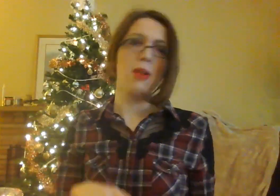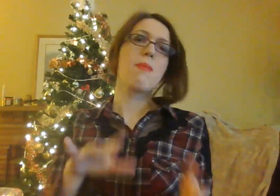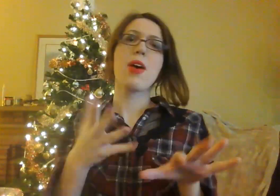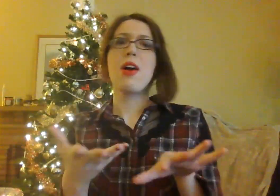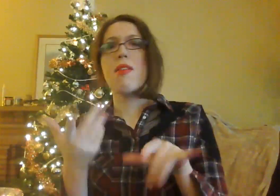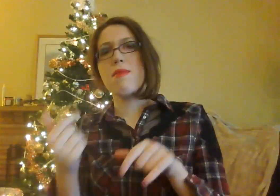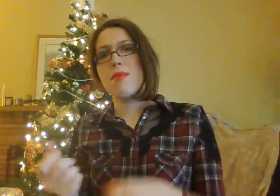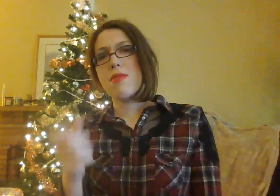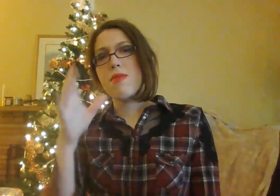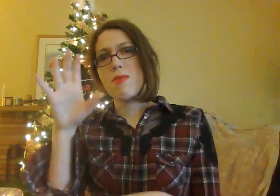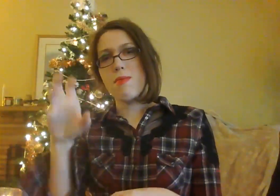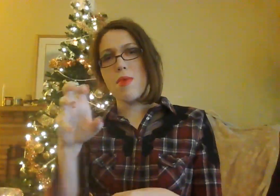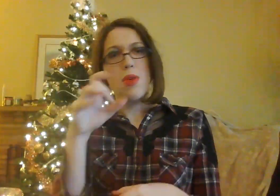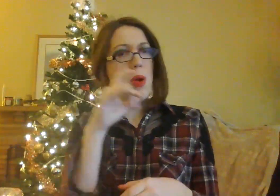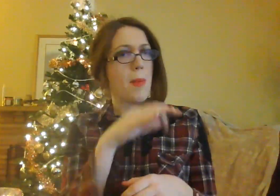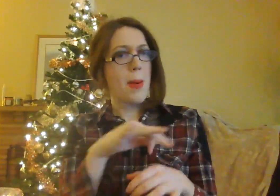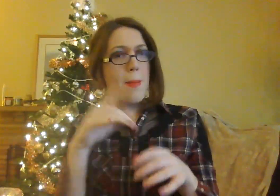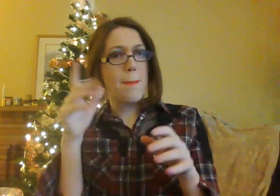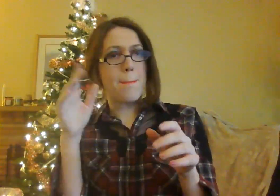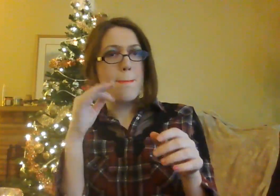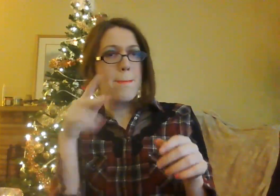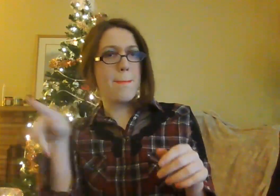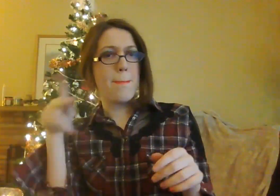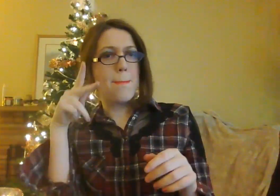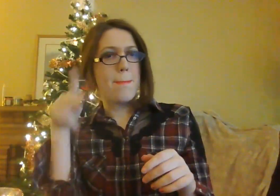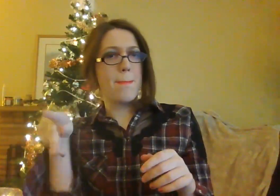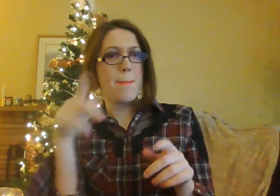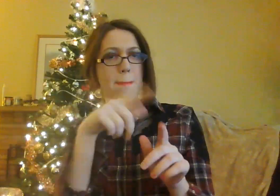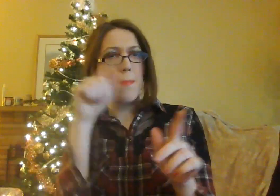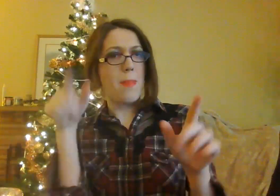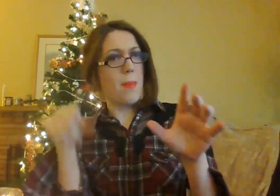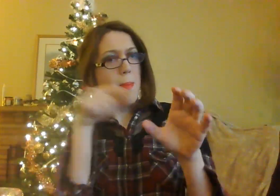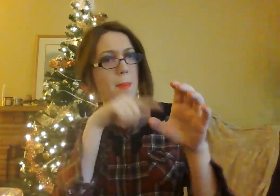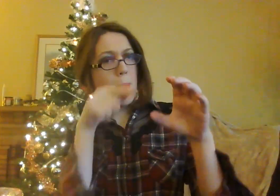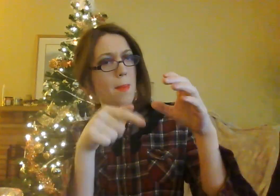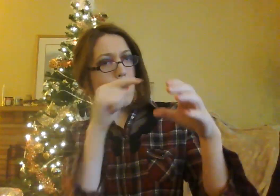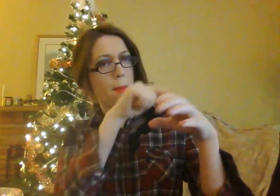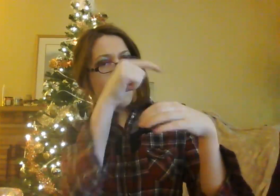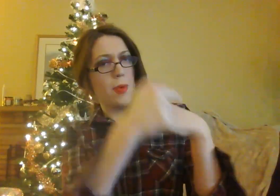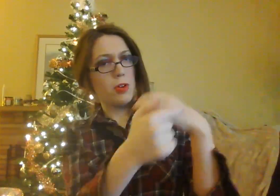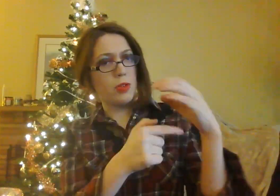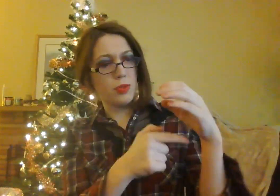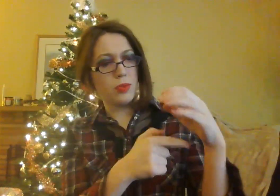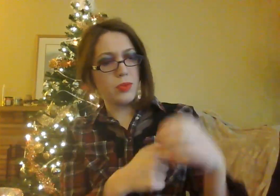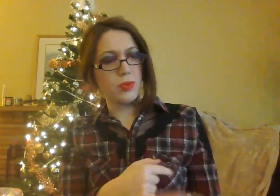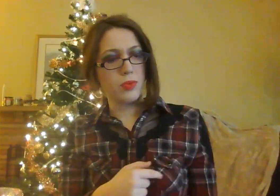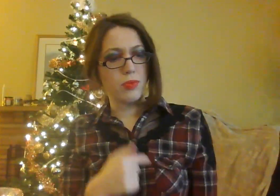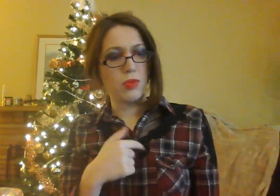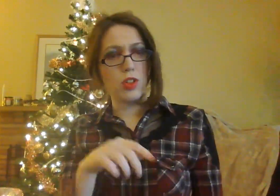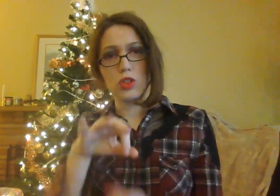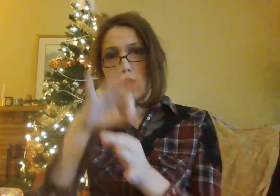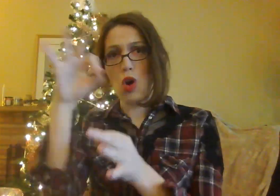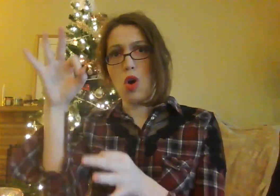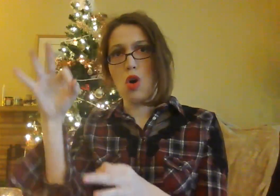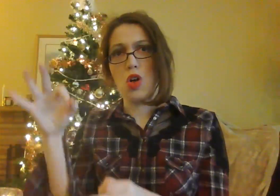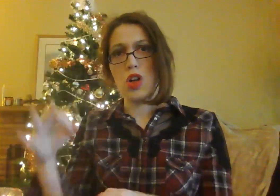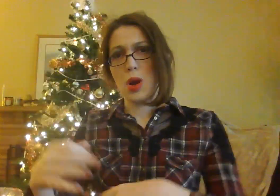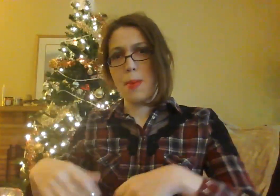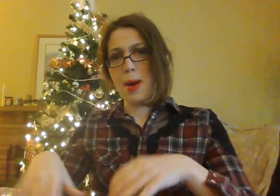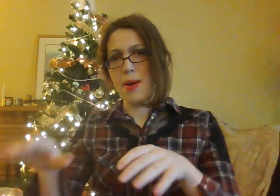tomato splotched with moldy purple spots. Mr. Grinch, Your soul is an appalling